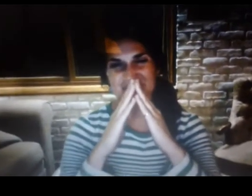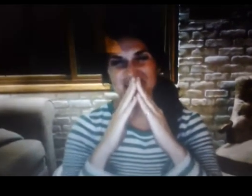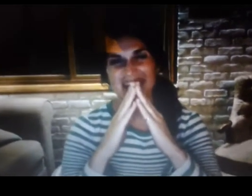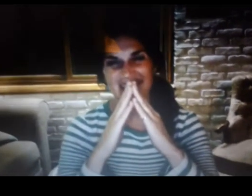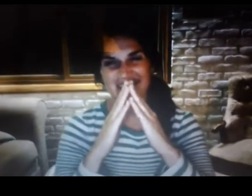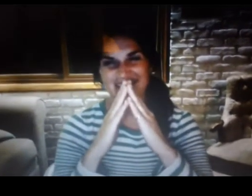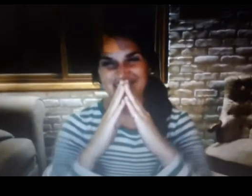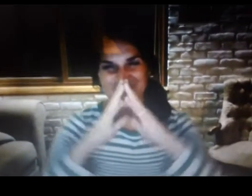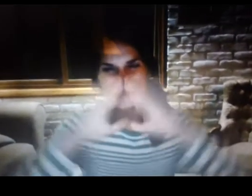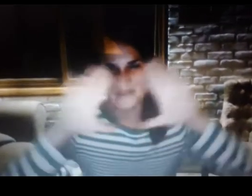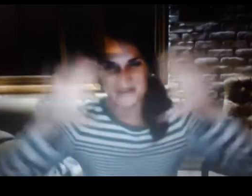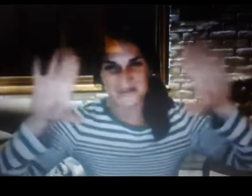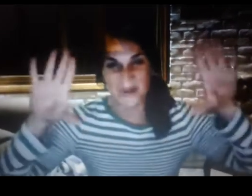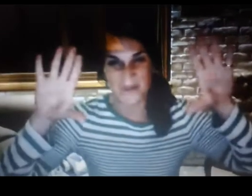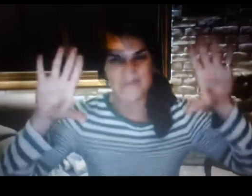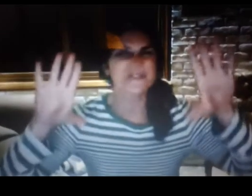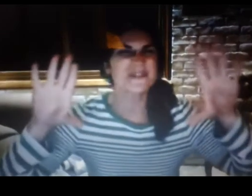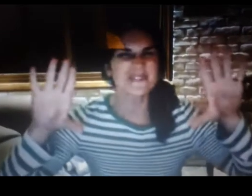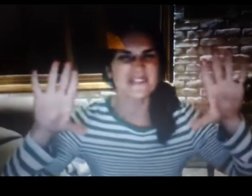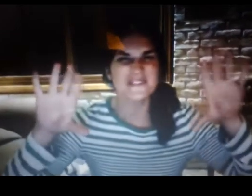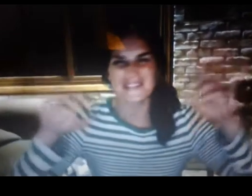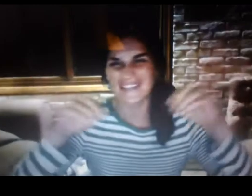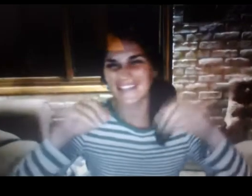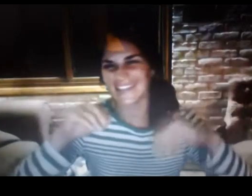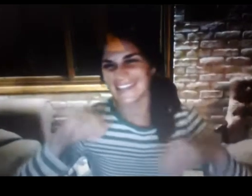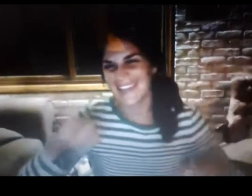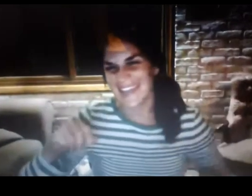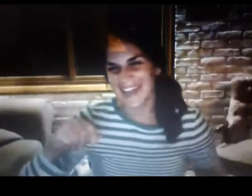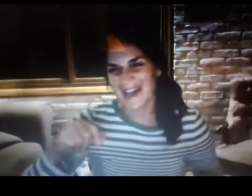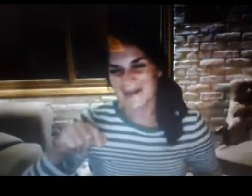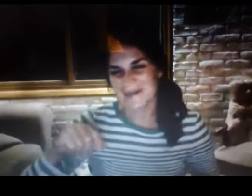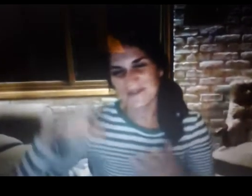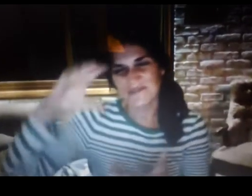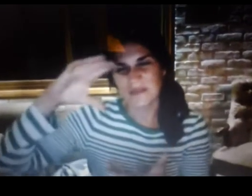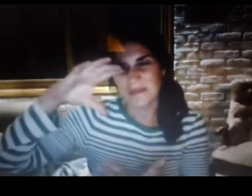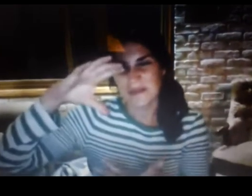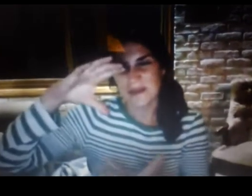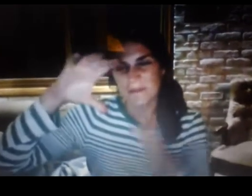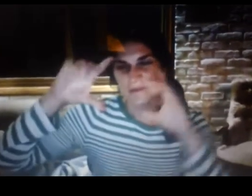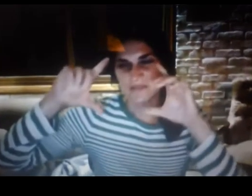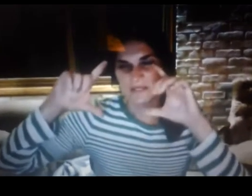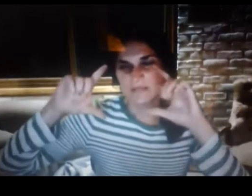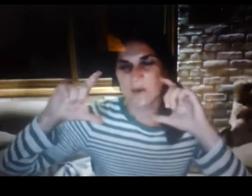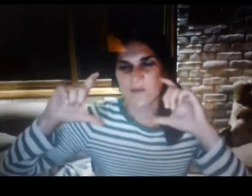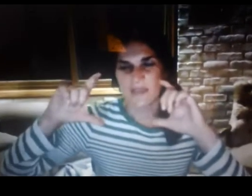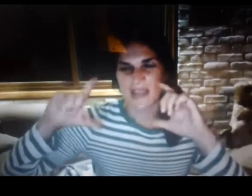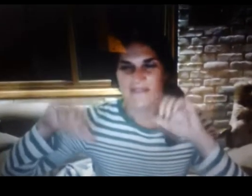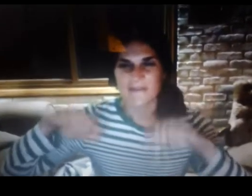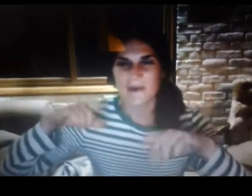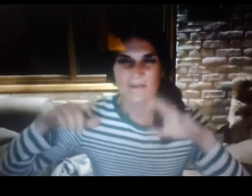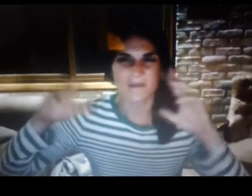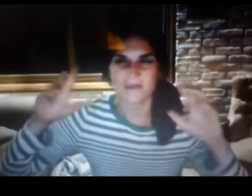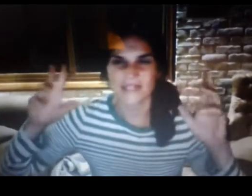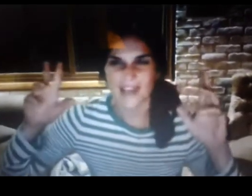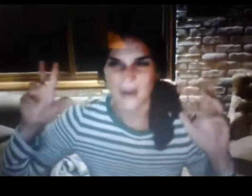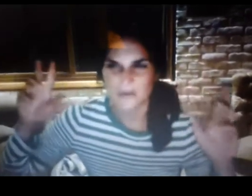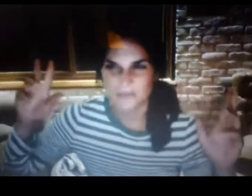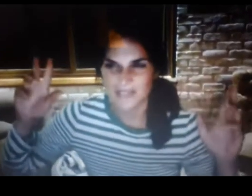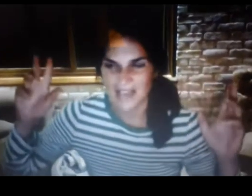ladder of their new home it so cute and then i'm gonna frame it up with this poem that i have about building a house with god's